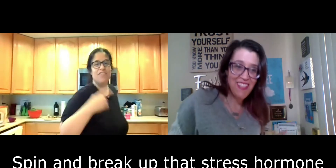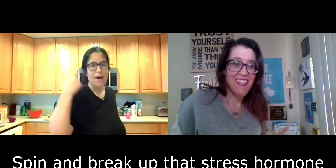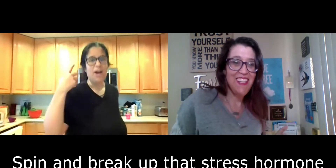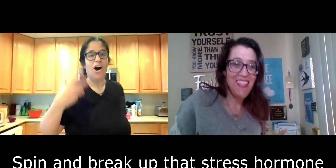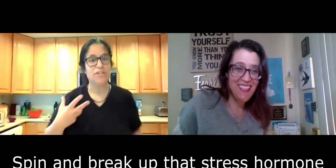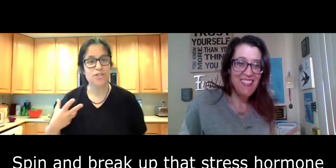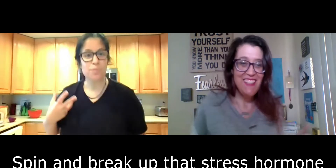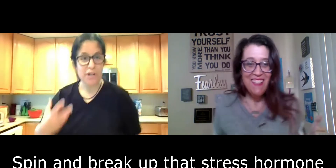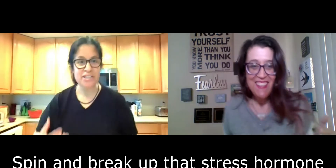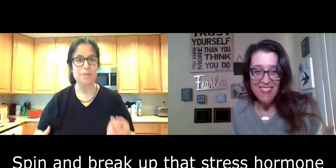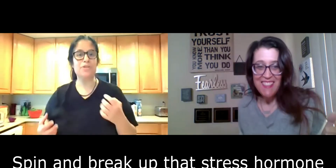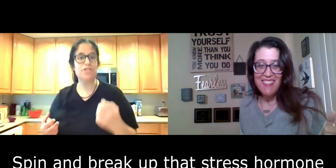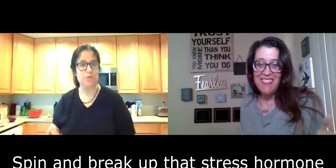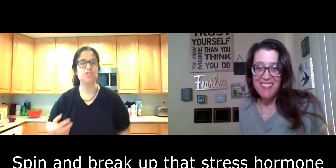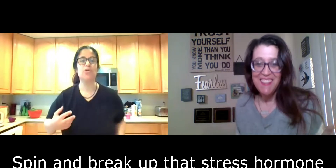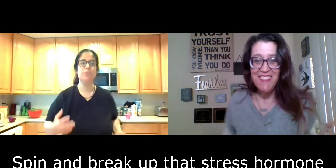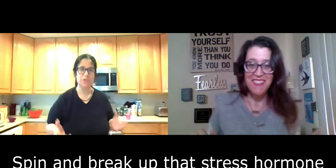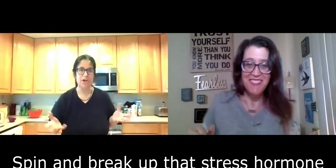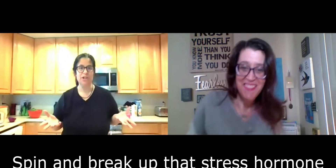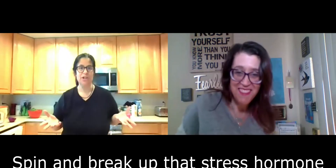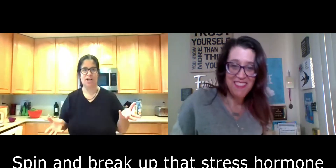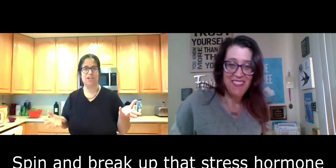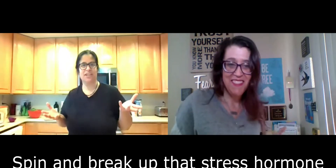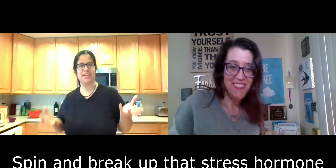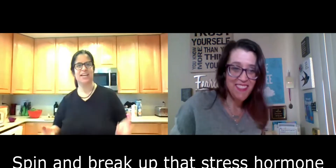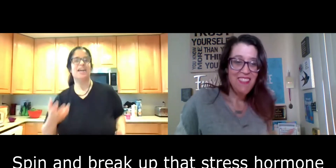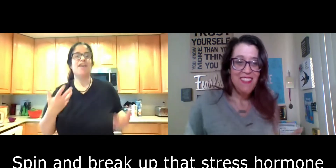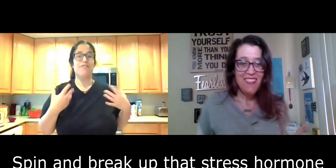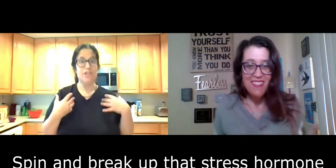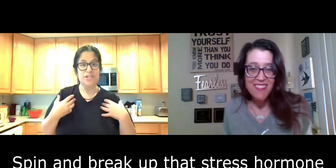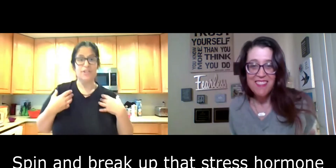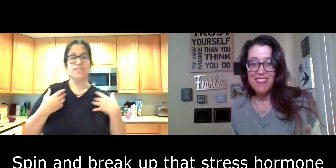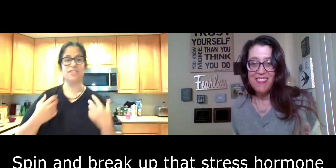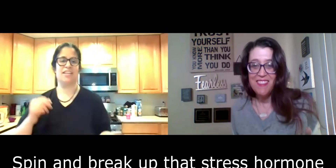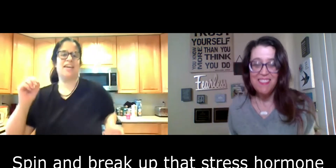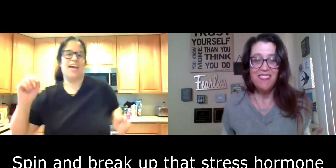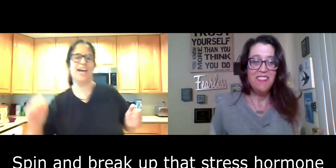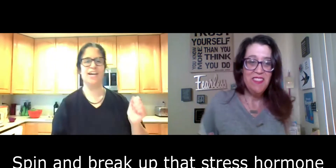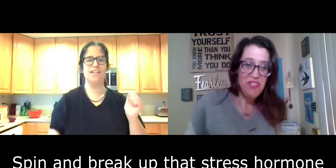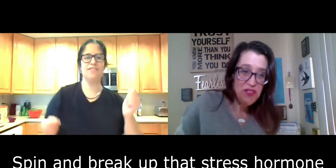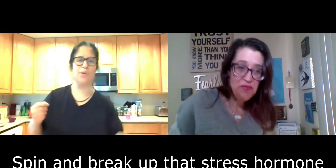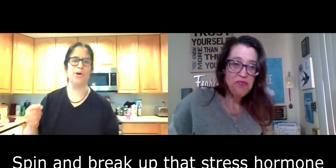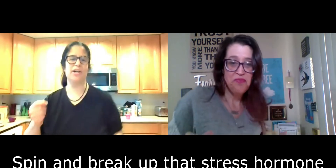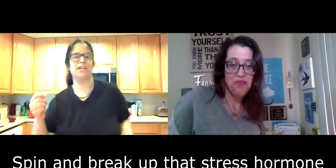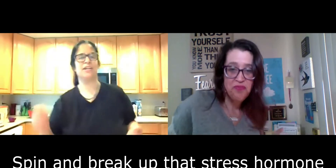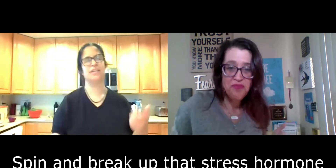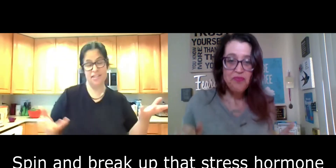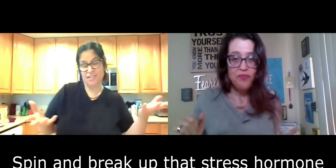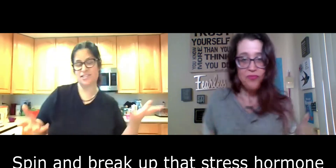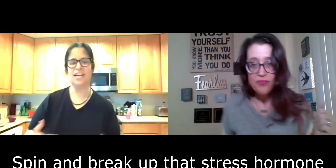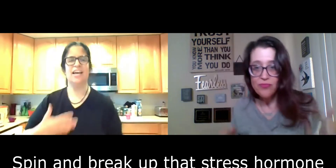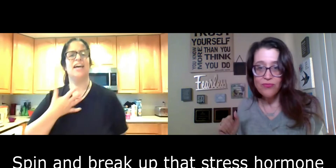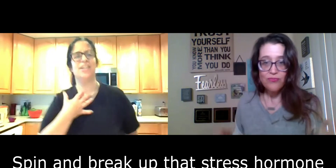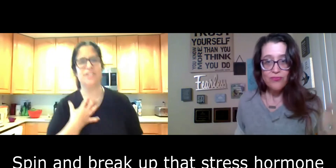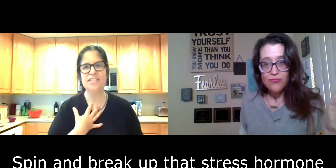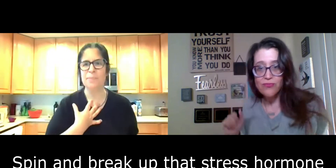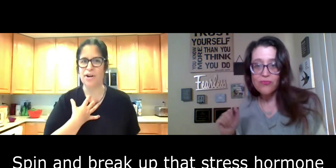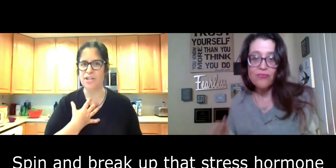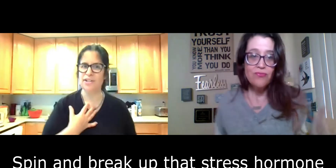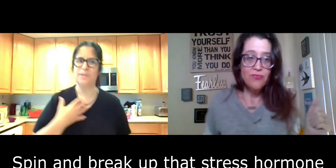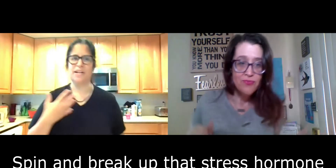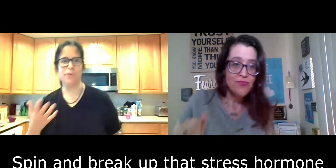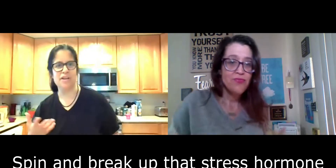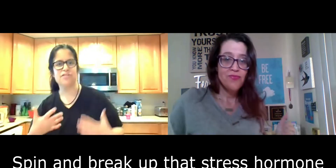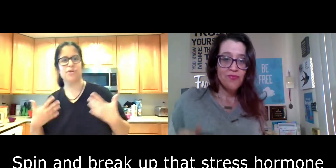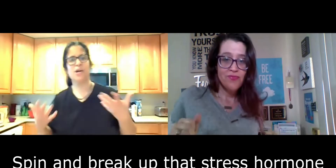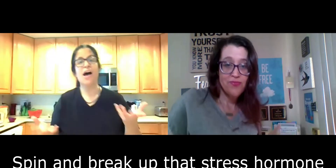That also breaks up the stress hormone cortisol for adults and for kids. And you can see I'm